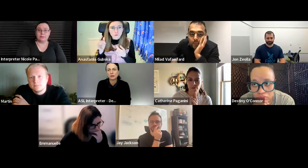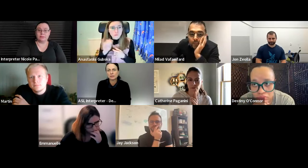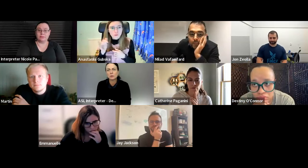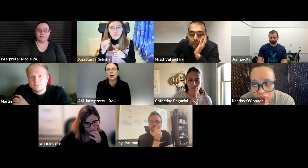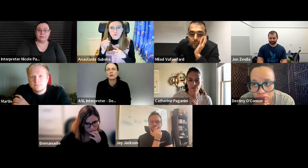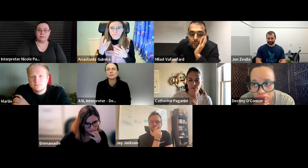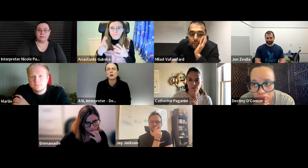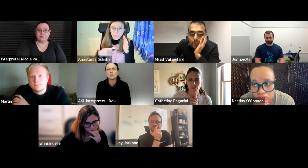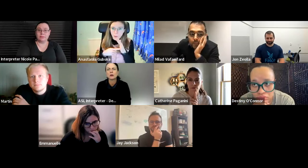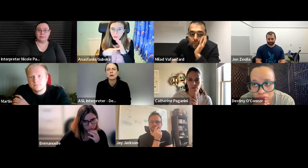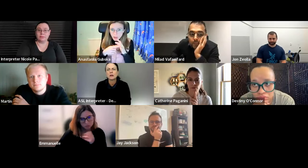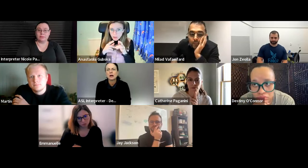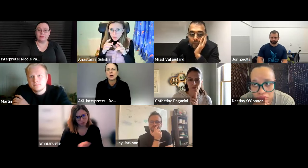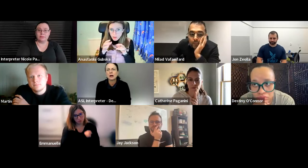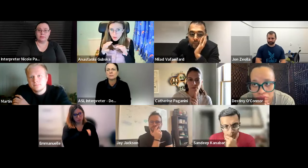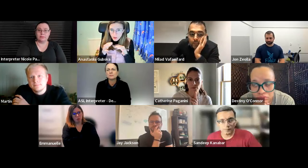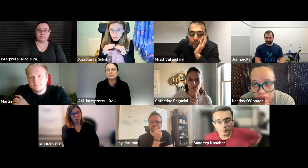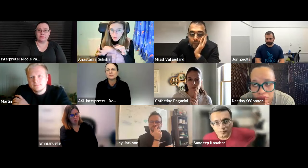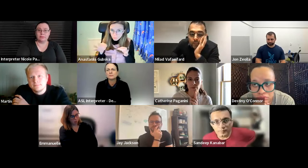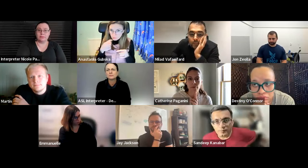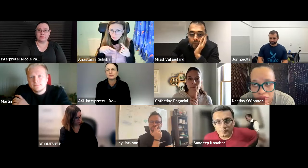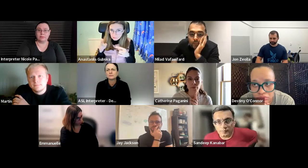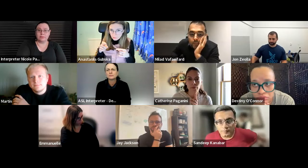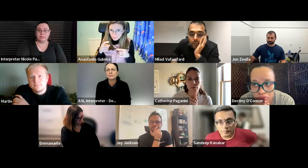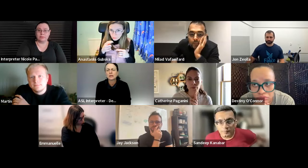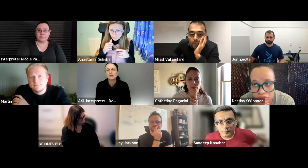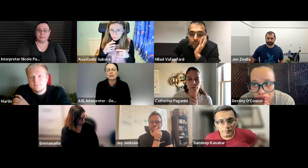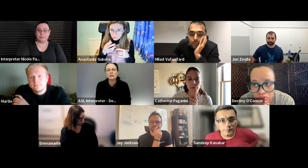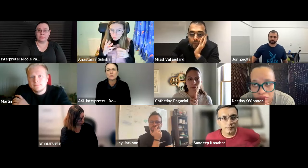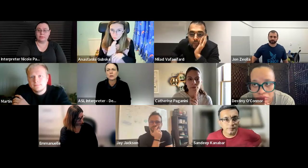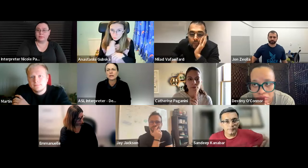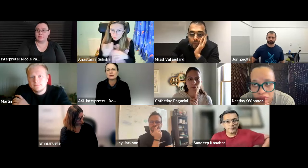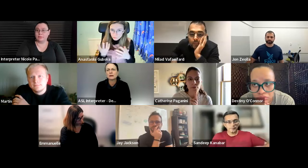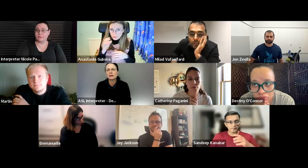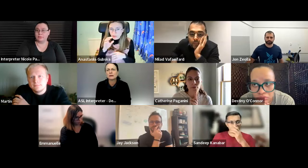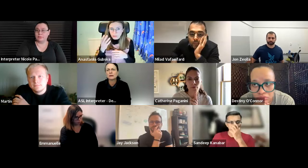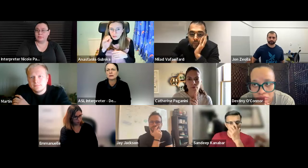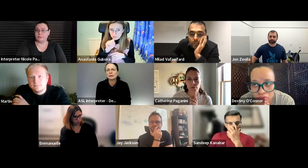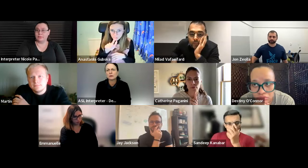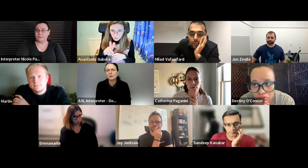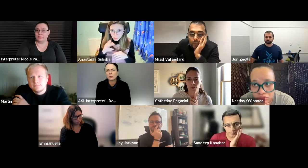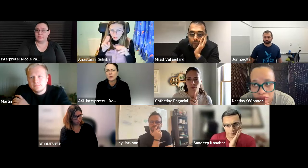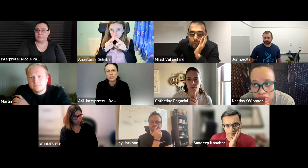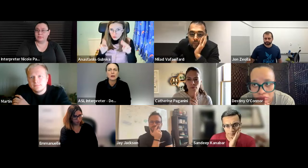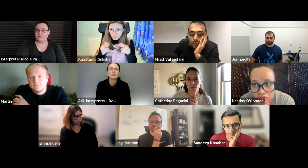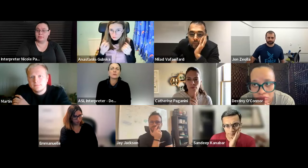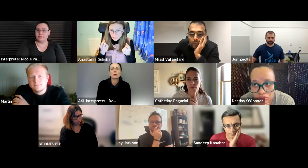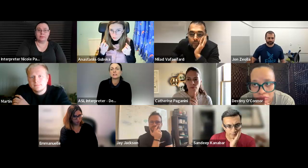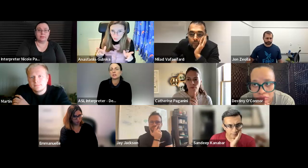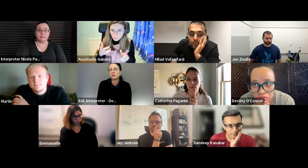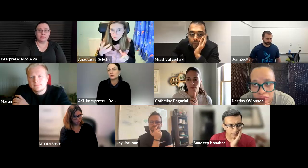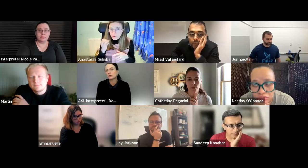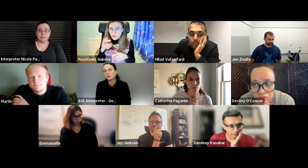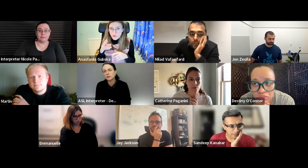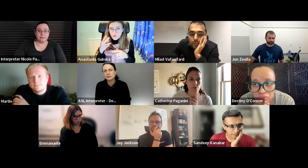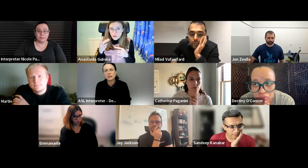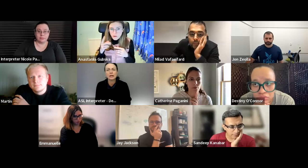for europe as well so um we we were talking about if we wanted